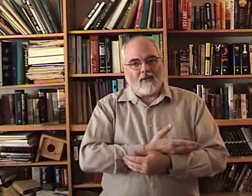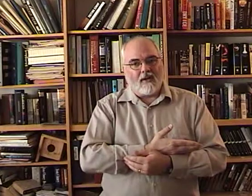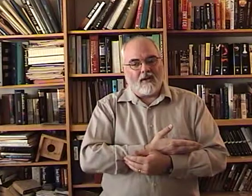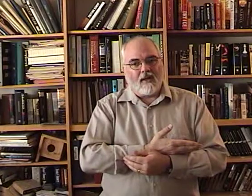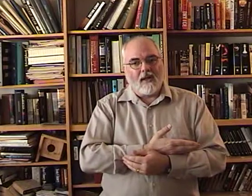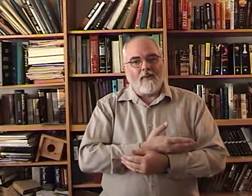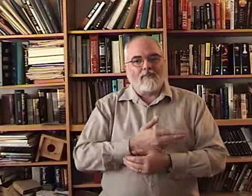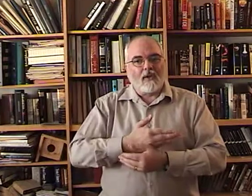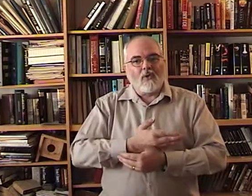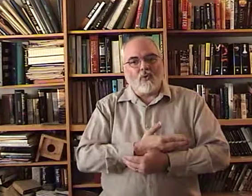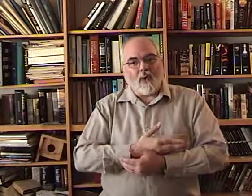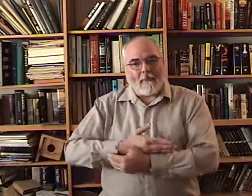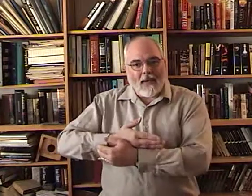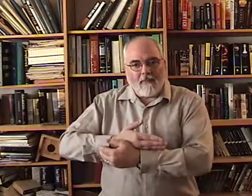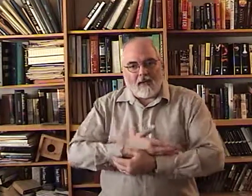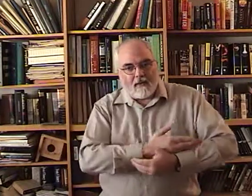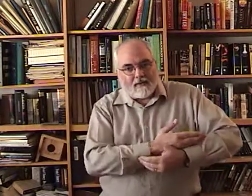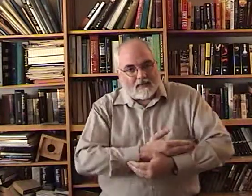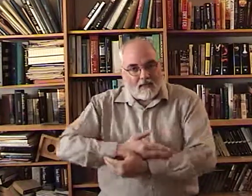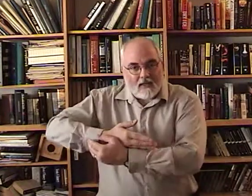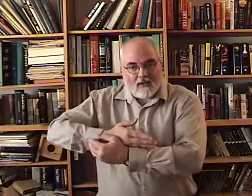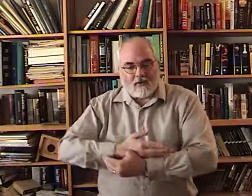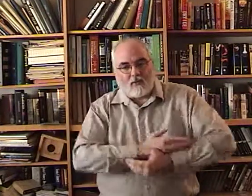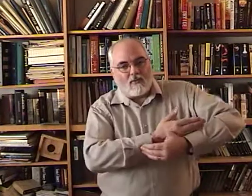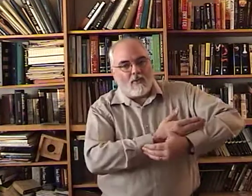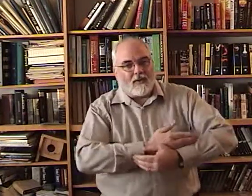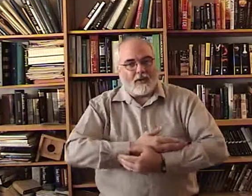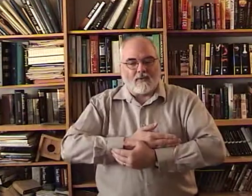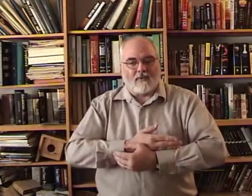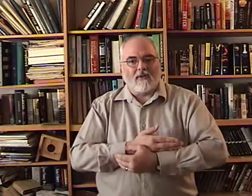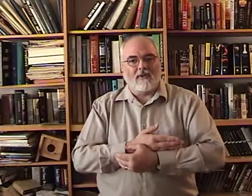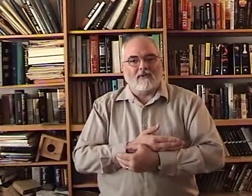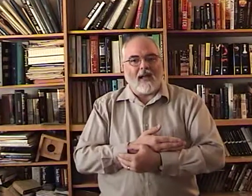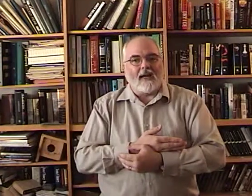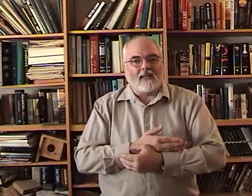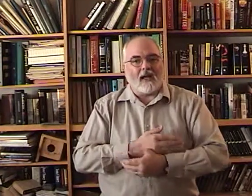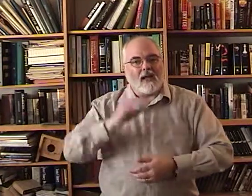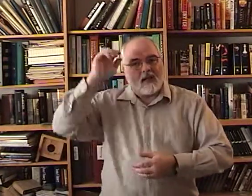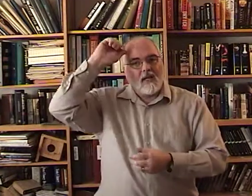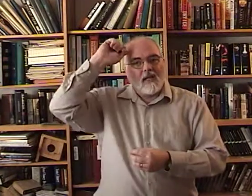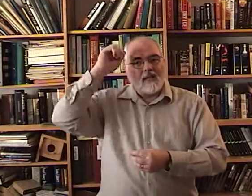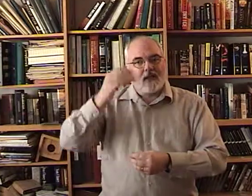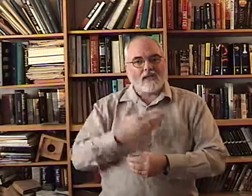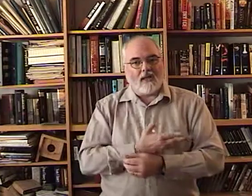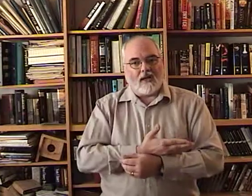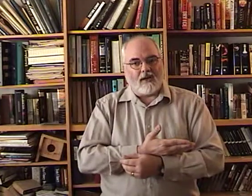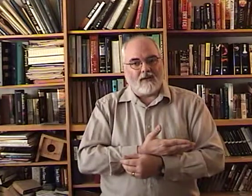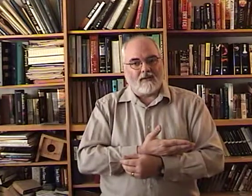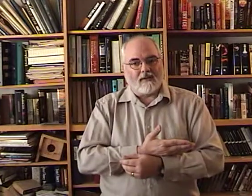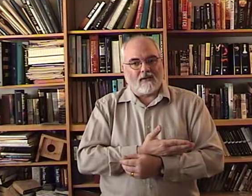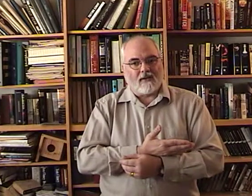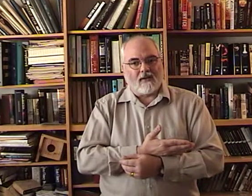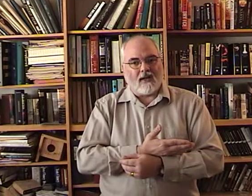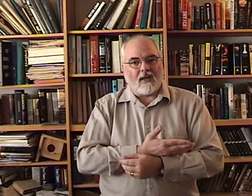to a baby. This is what this is kind of like. Son. Okay.